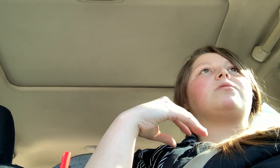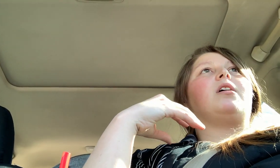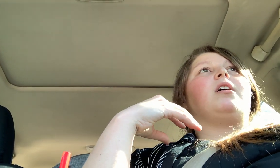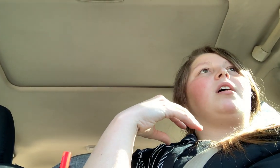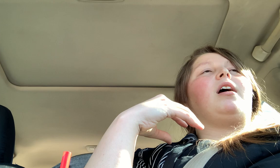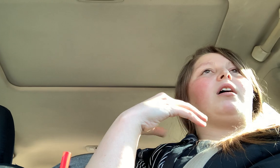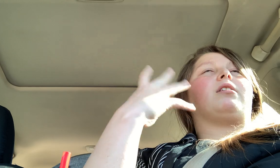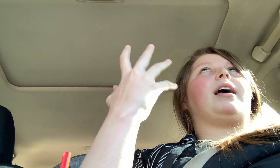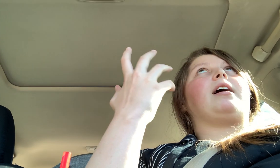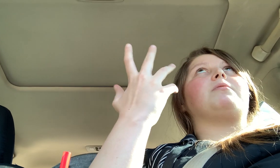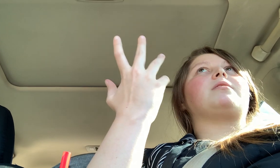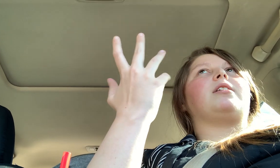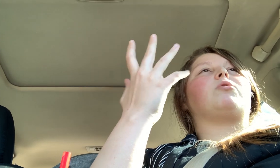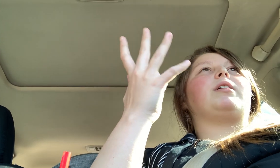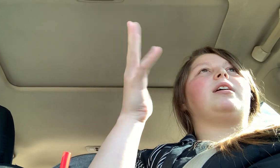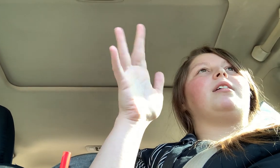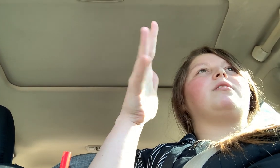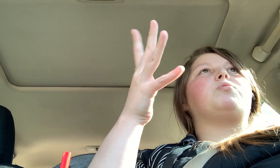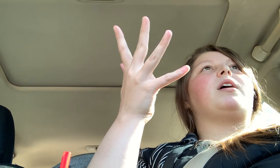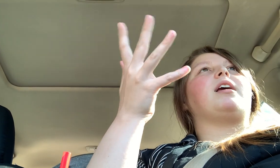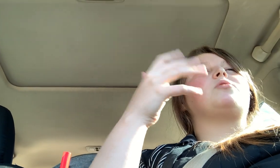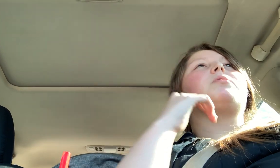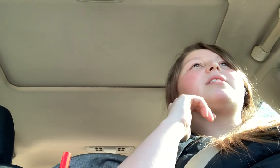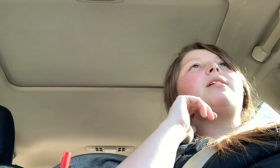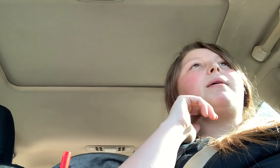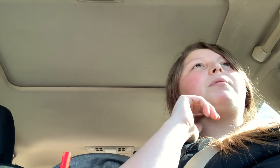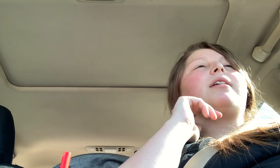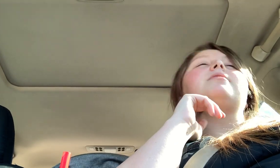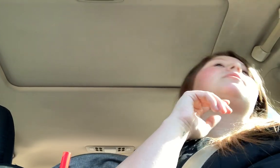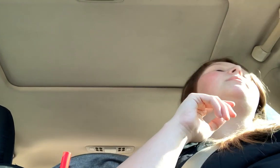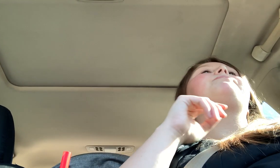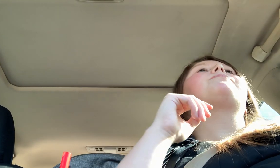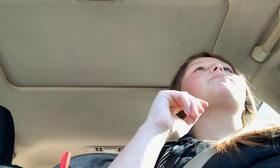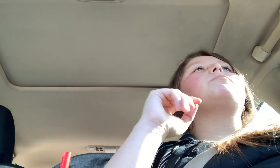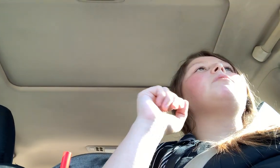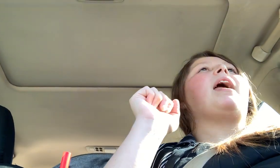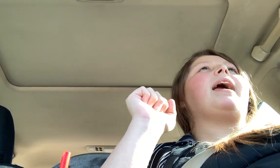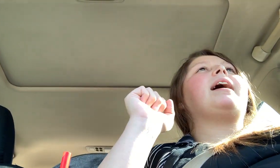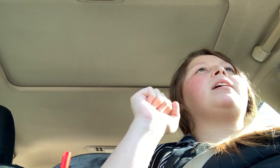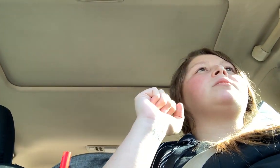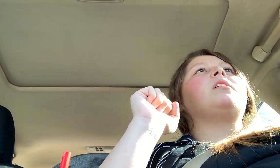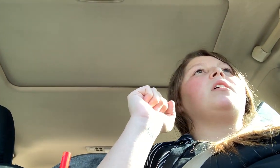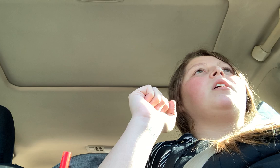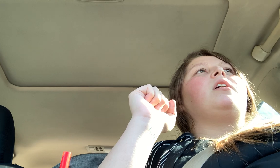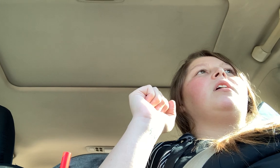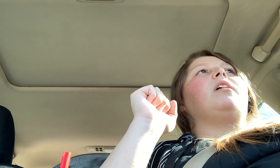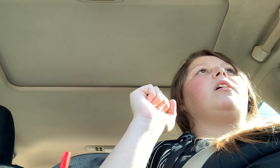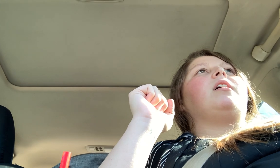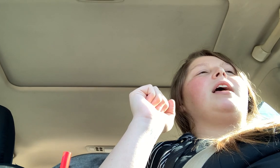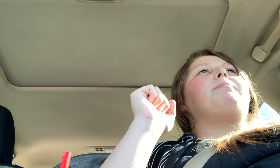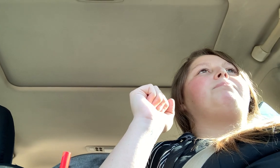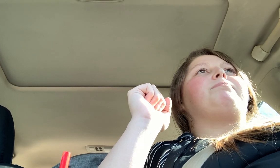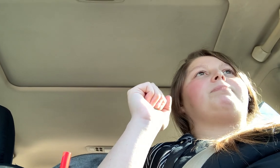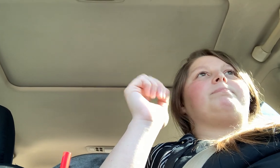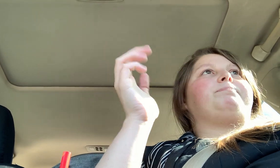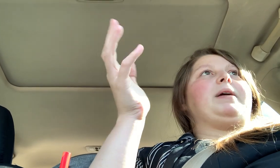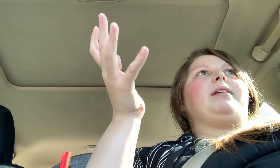or like I was like 320 towards the end of my pregnancy and, and being